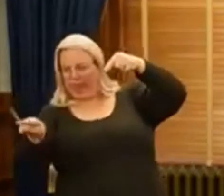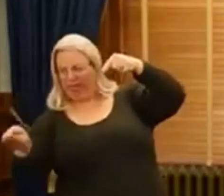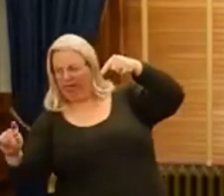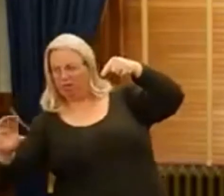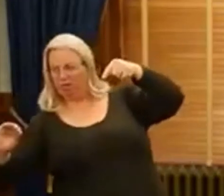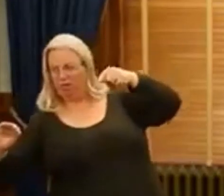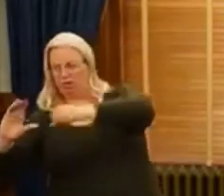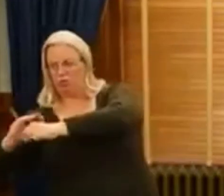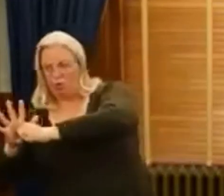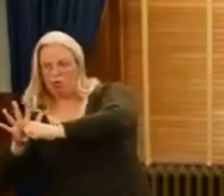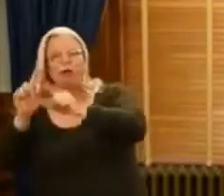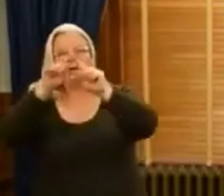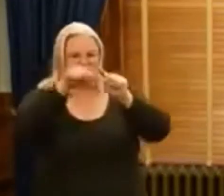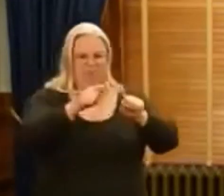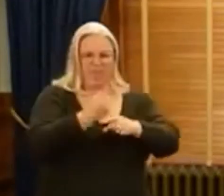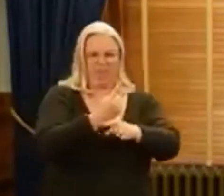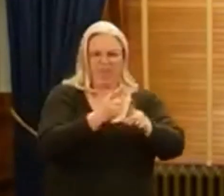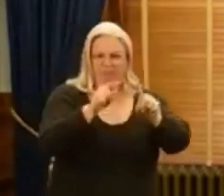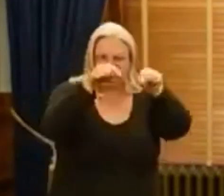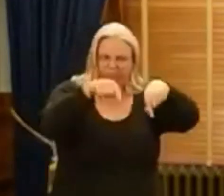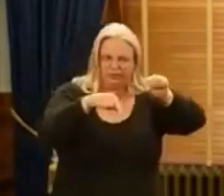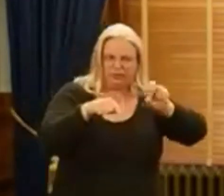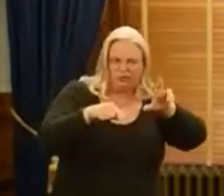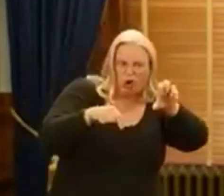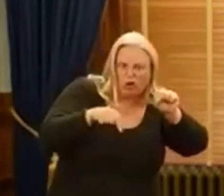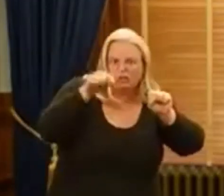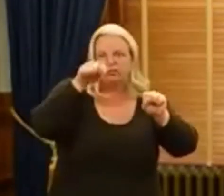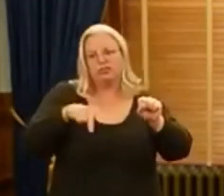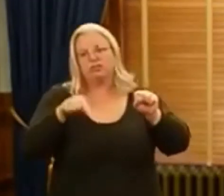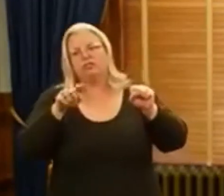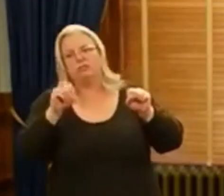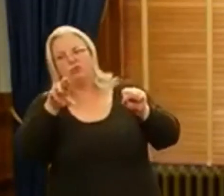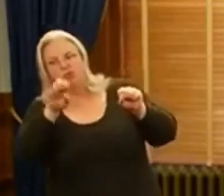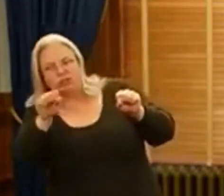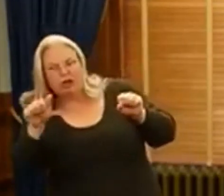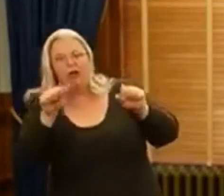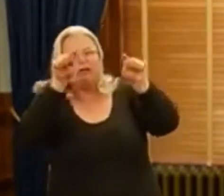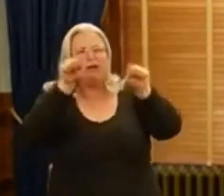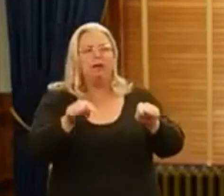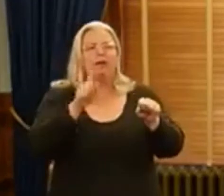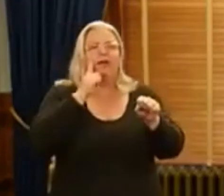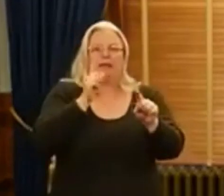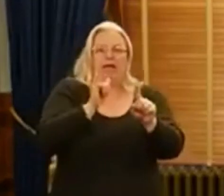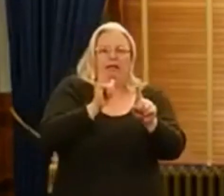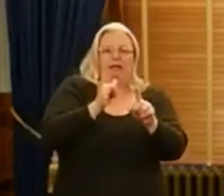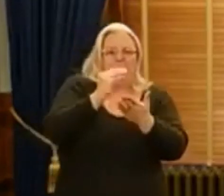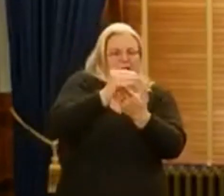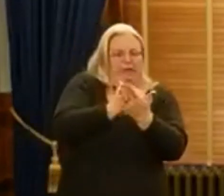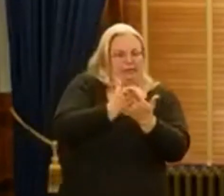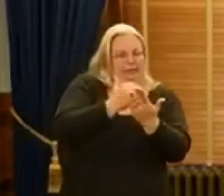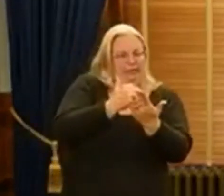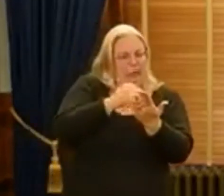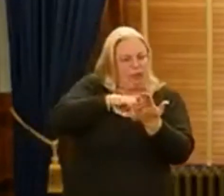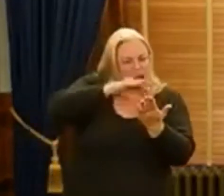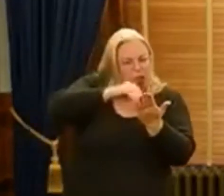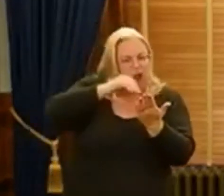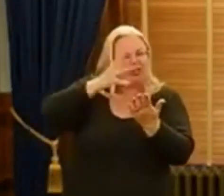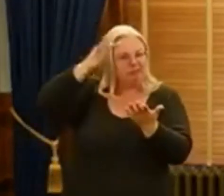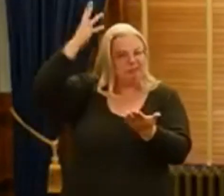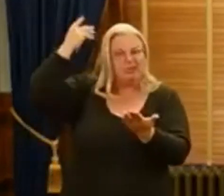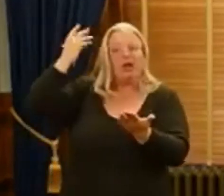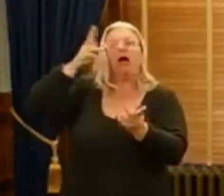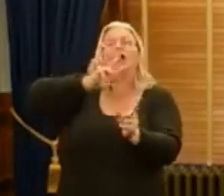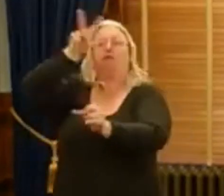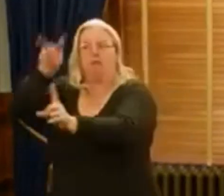The lessons learned through the developments with SARS are being applied today, which probably what allowed